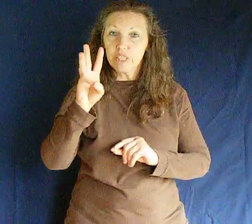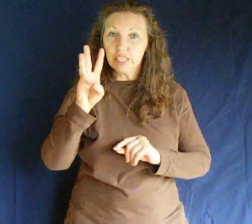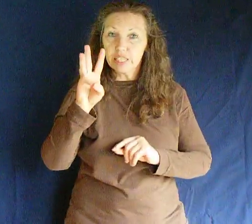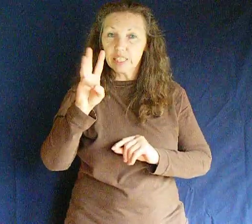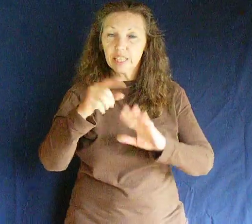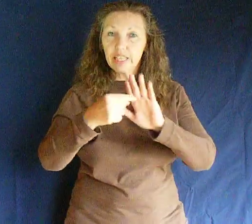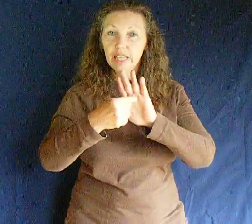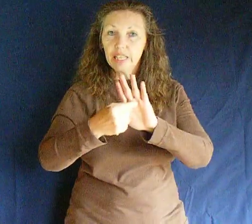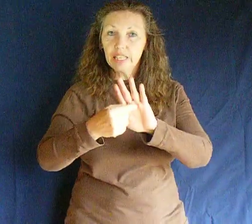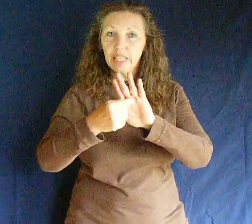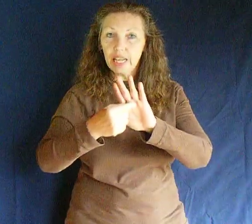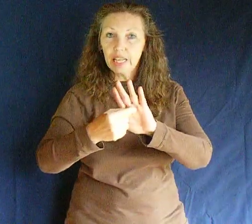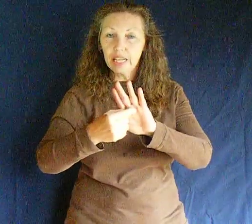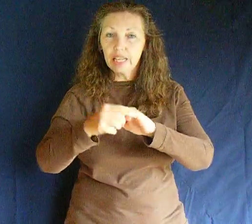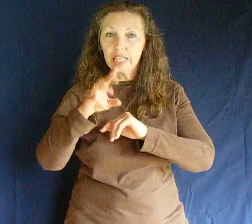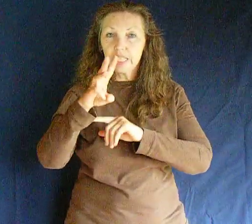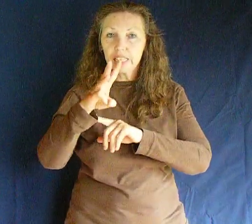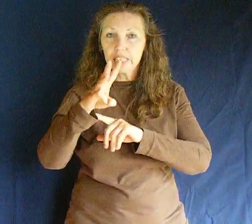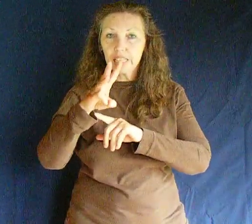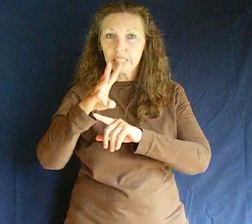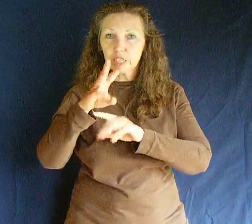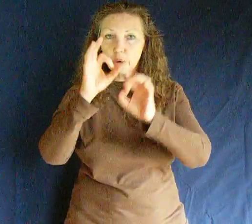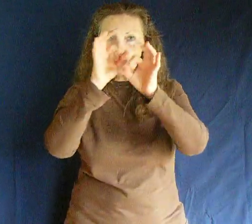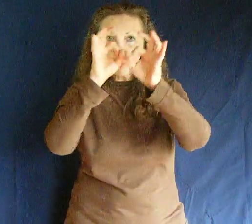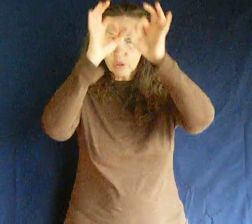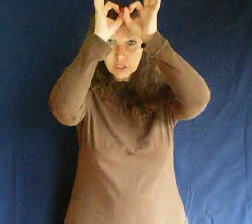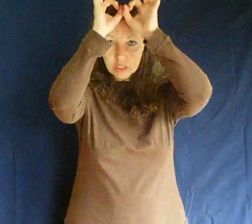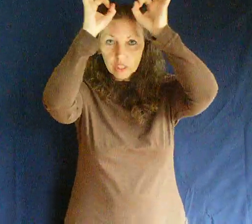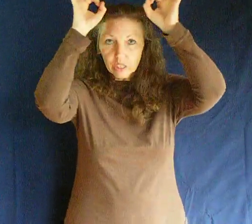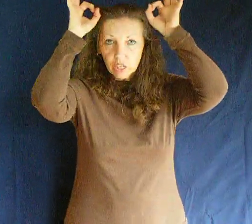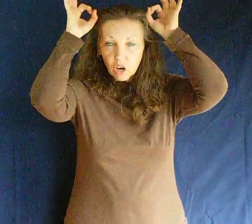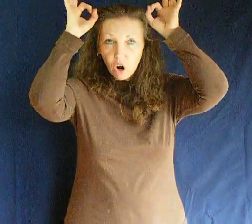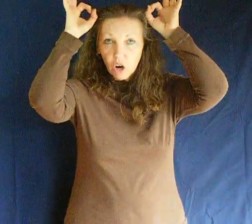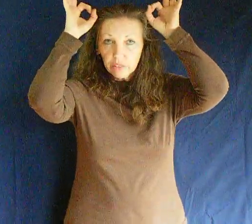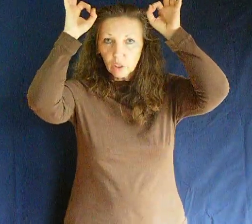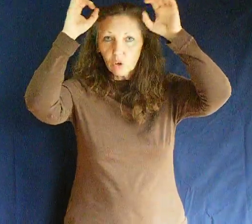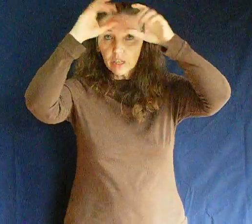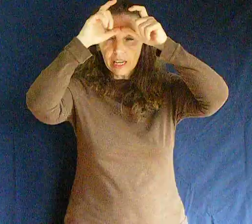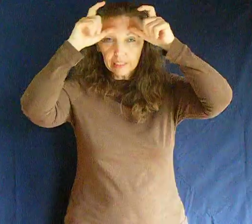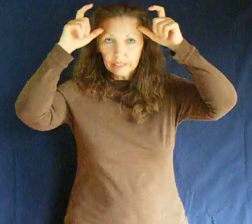6 indicating the 6 pearls on the coronet.